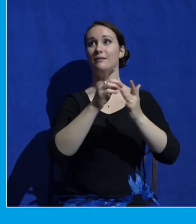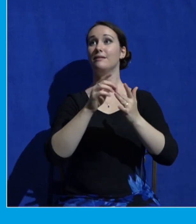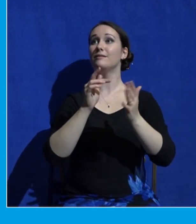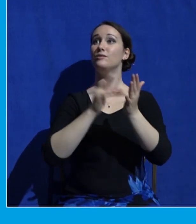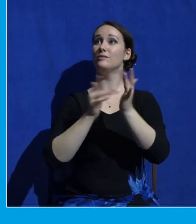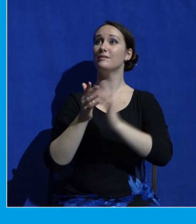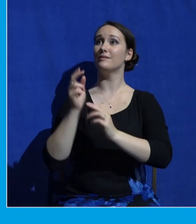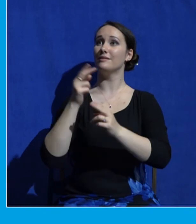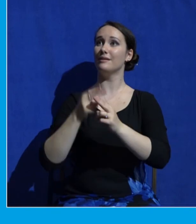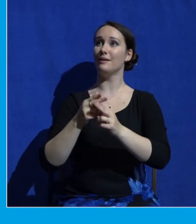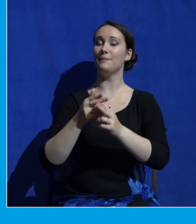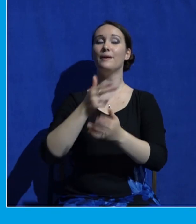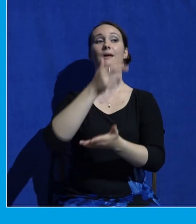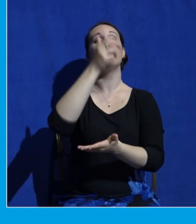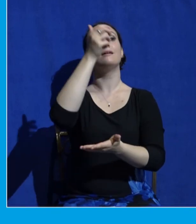God's people said amen